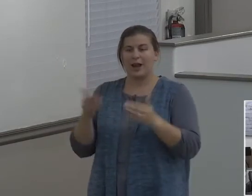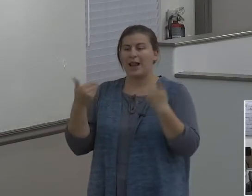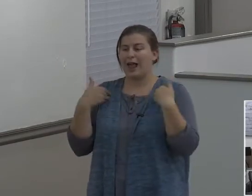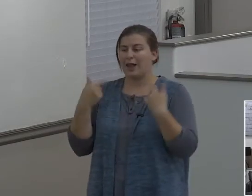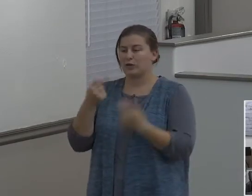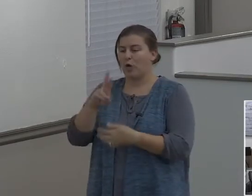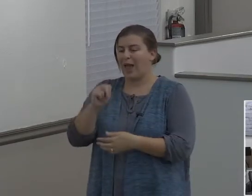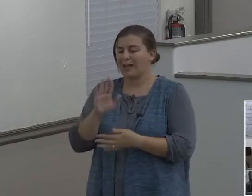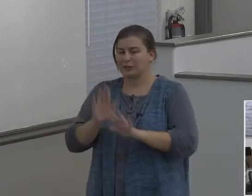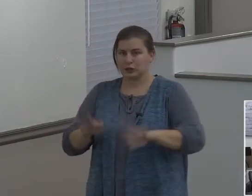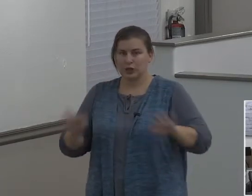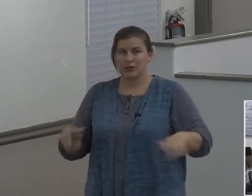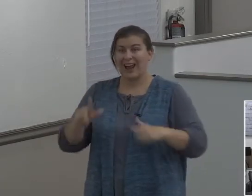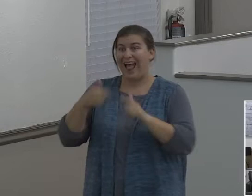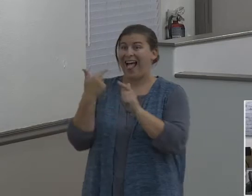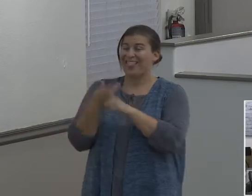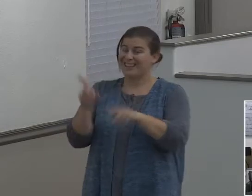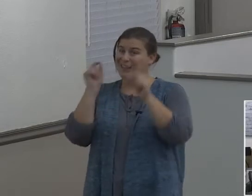surprise!